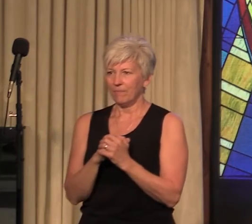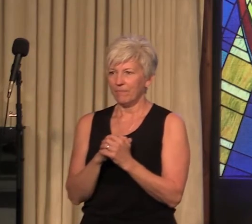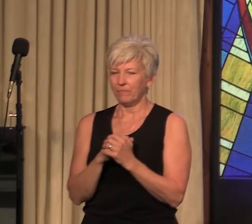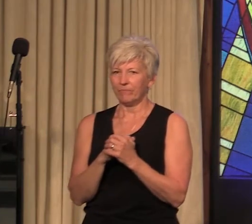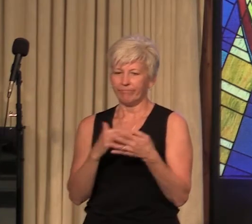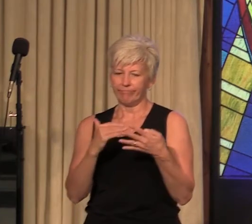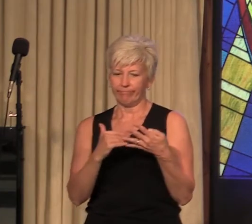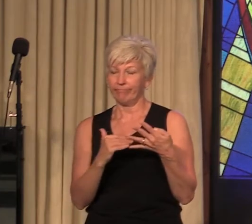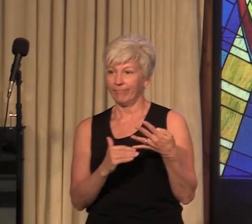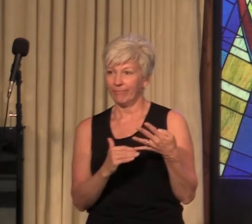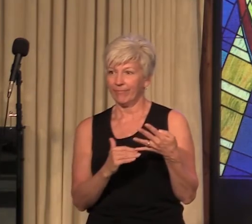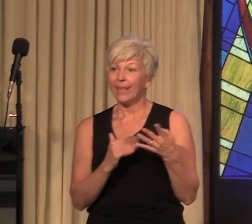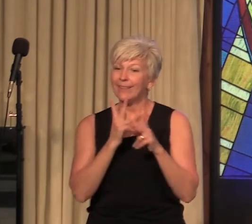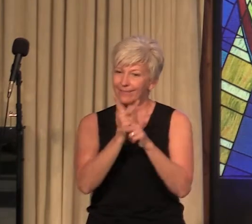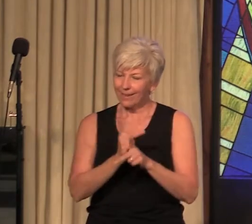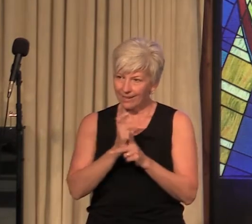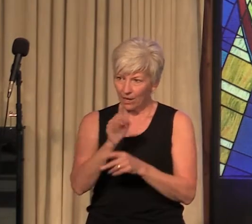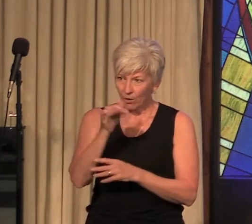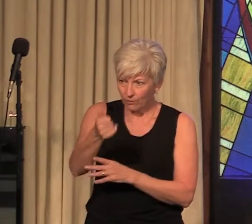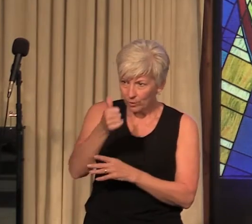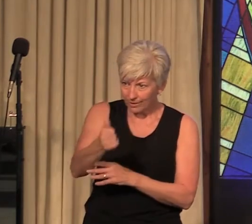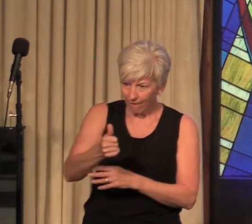take care of yourself physically